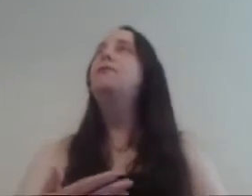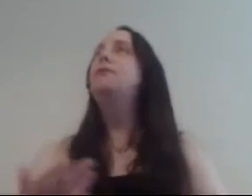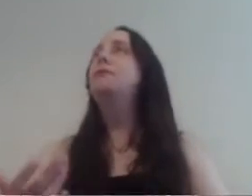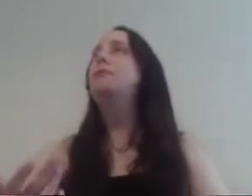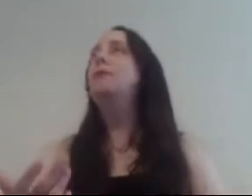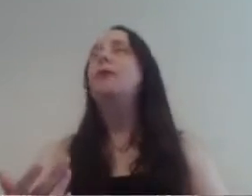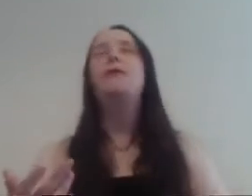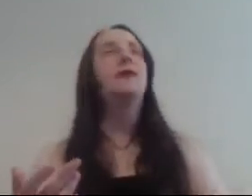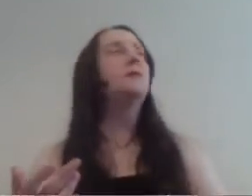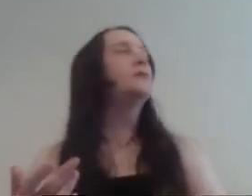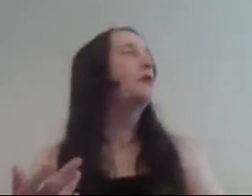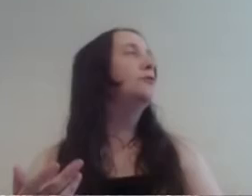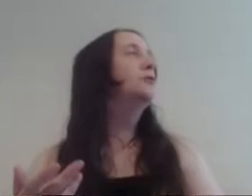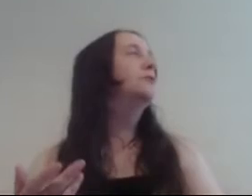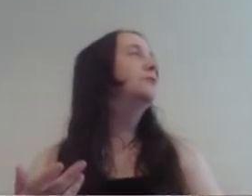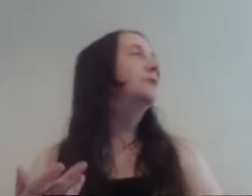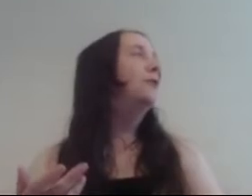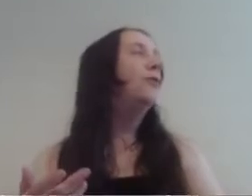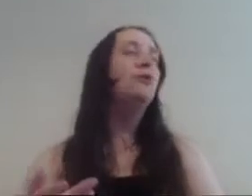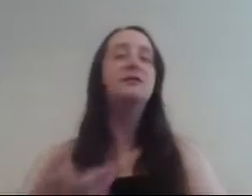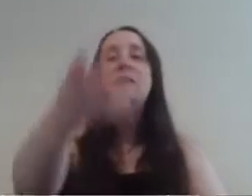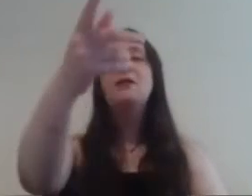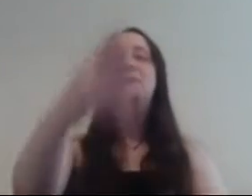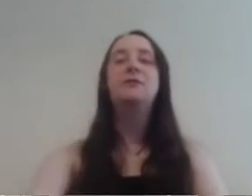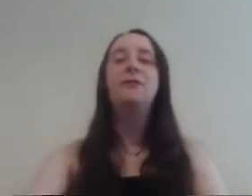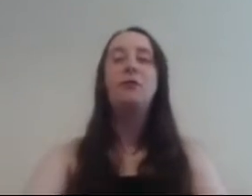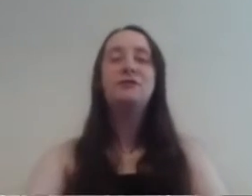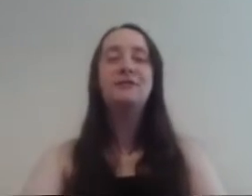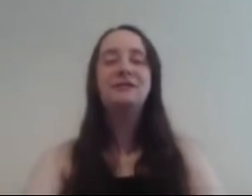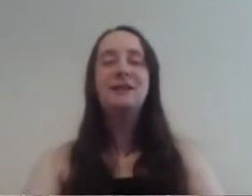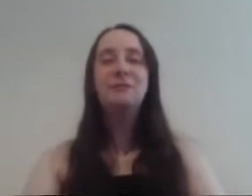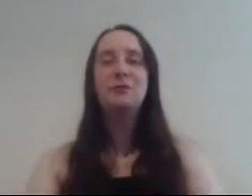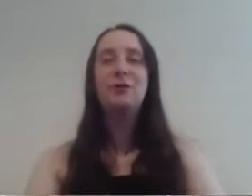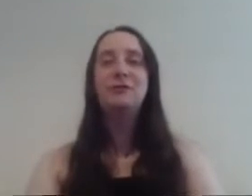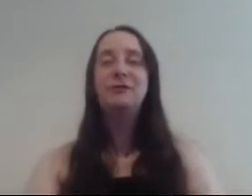Oaks the Wizard of Oaks it was called